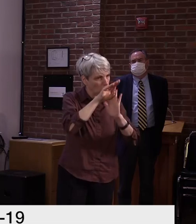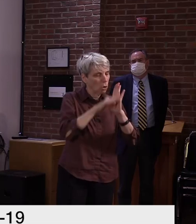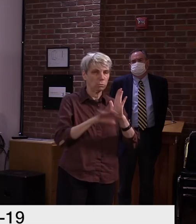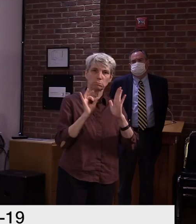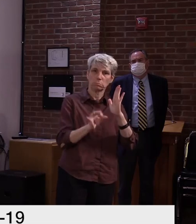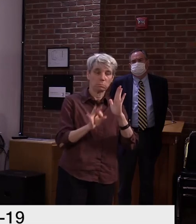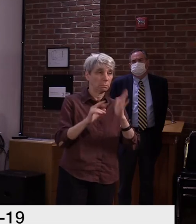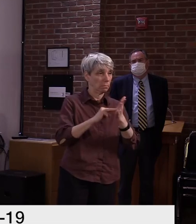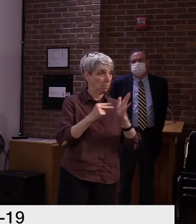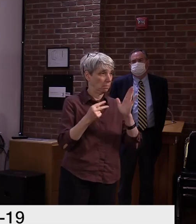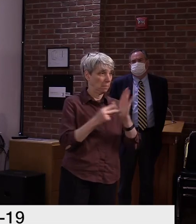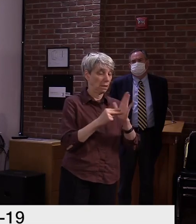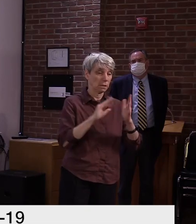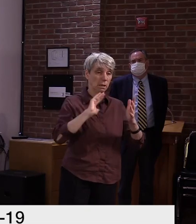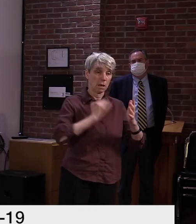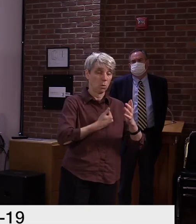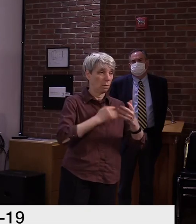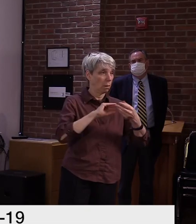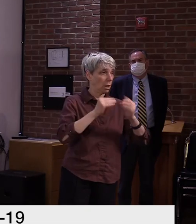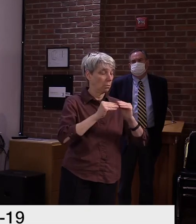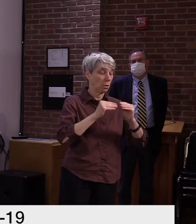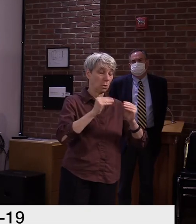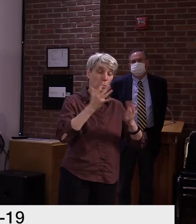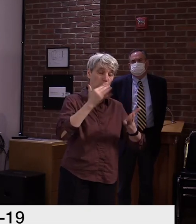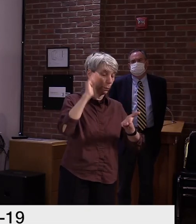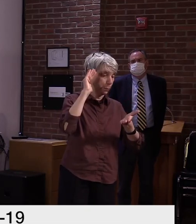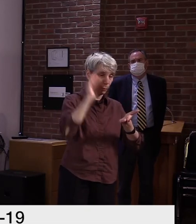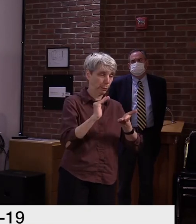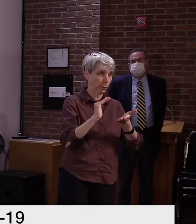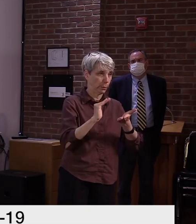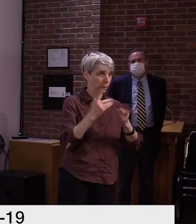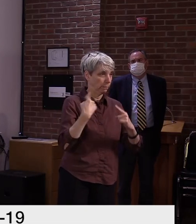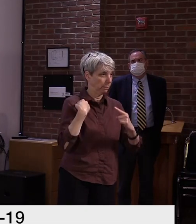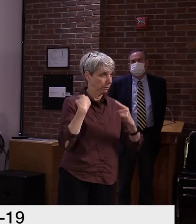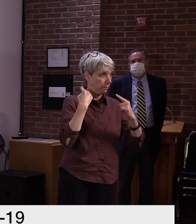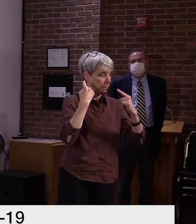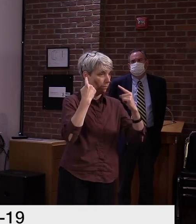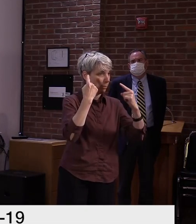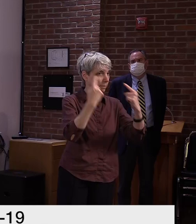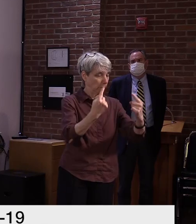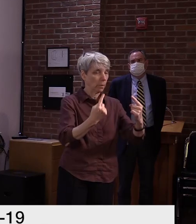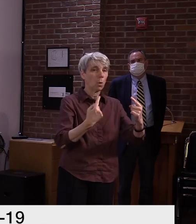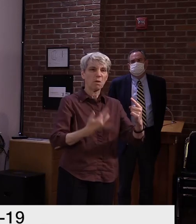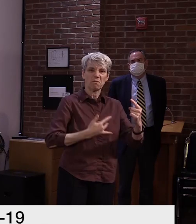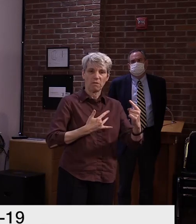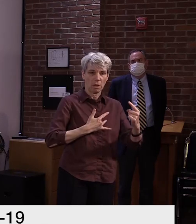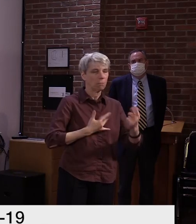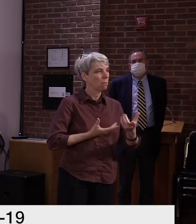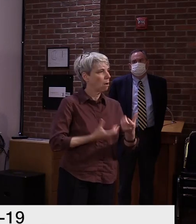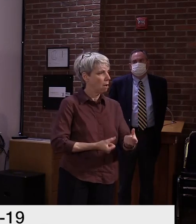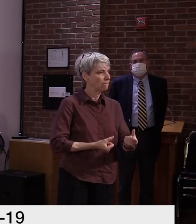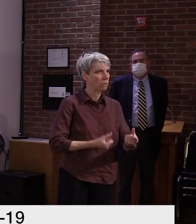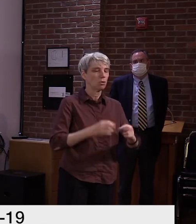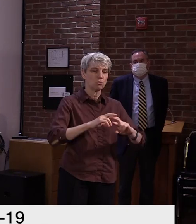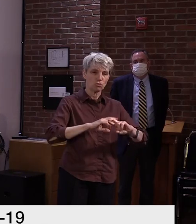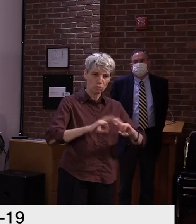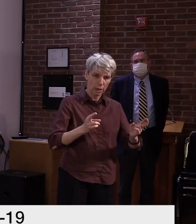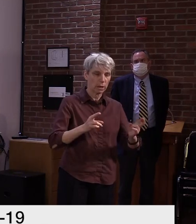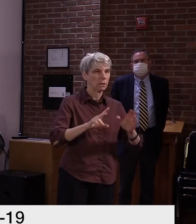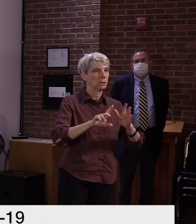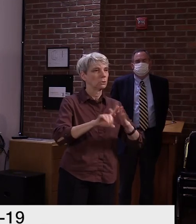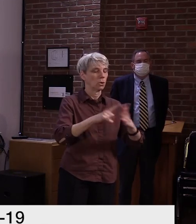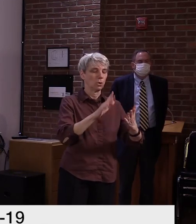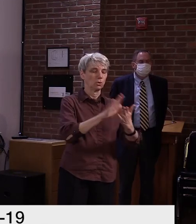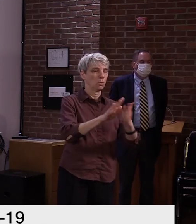a level of disease suppression in our communities that we think makes it appropriate to take this next step